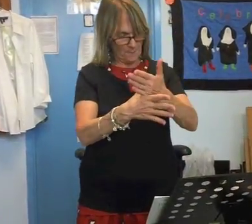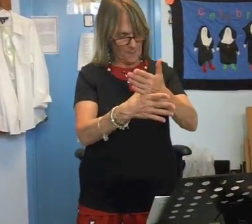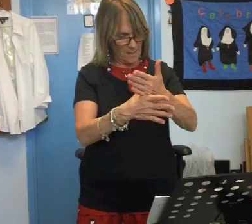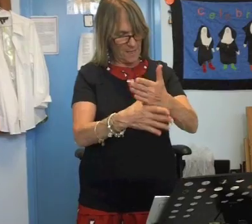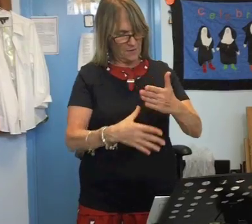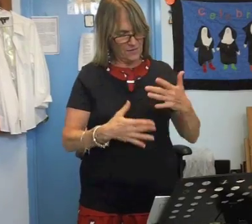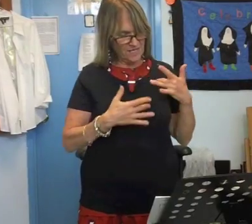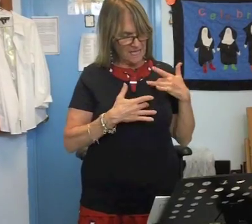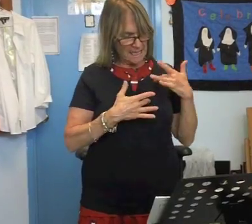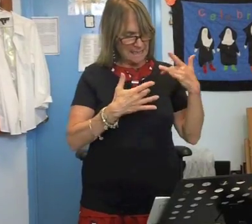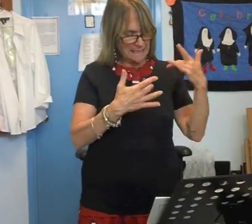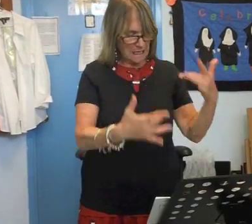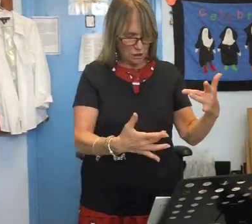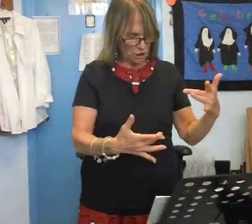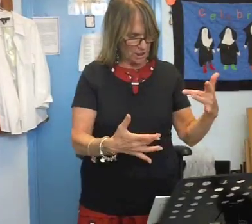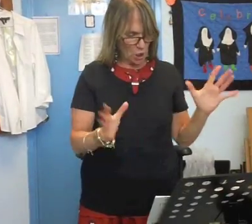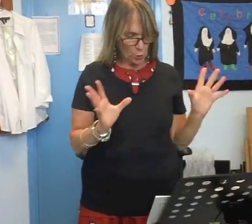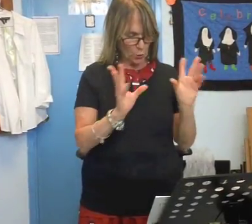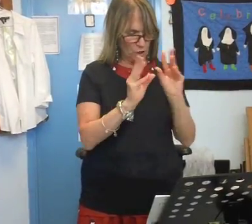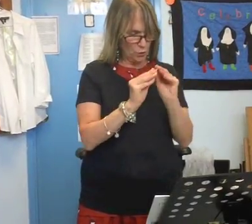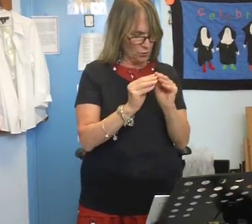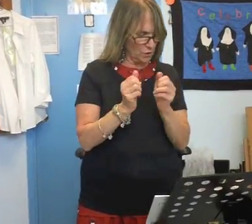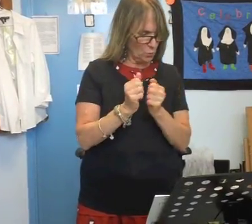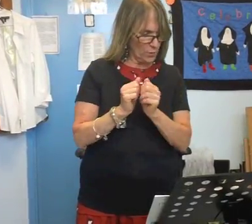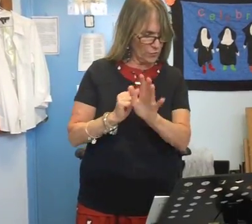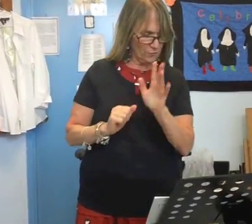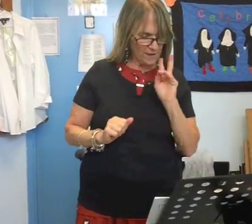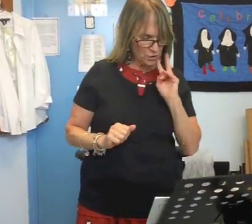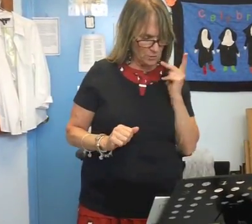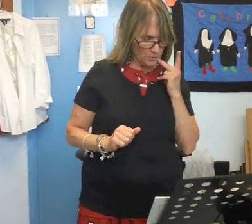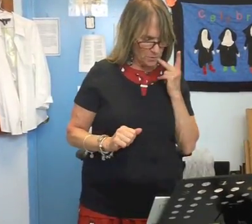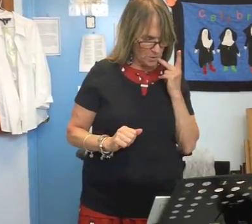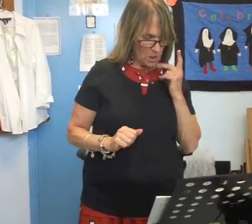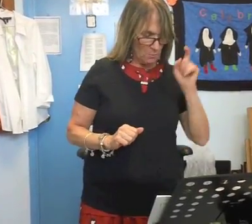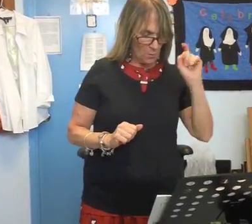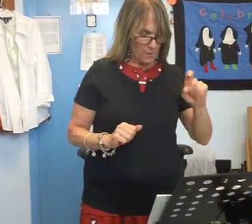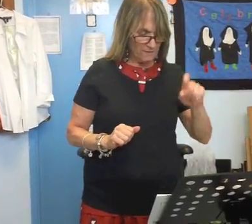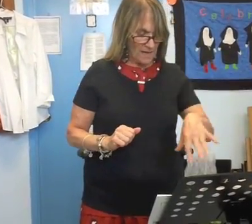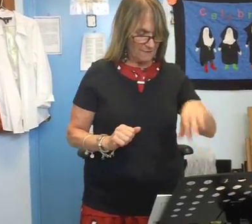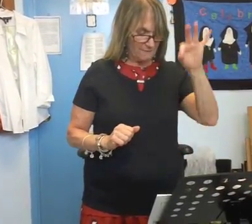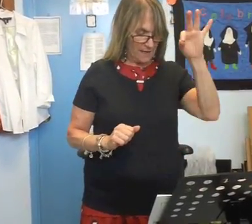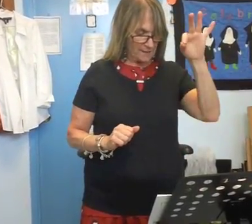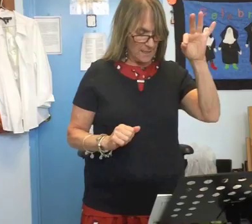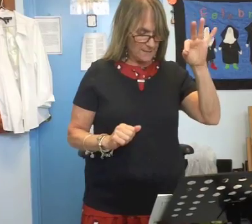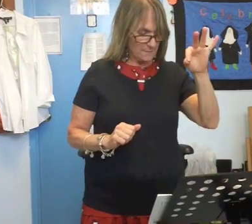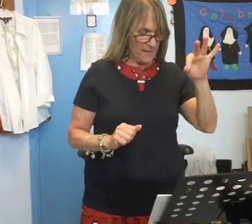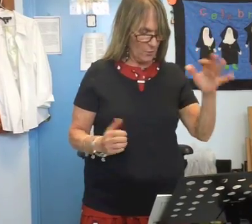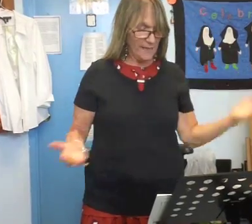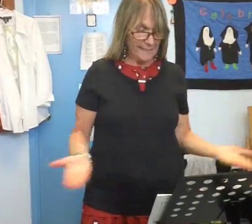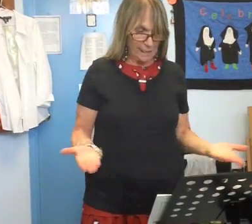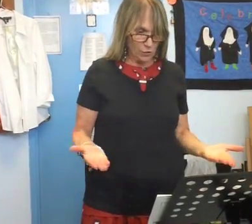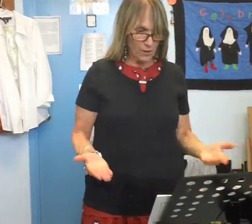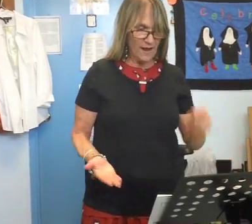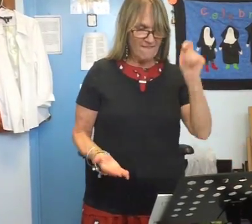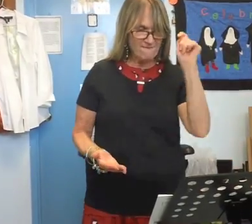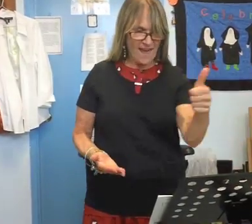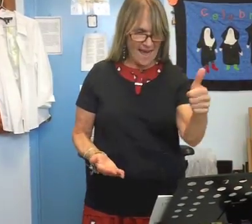this touching reunion with your vegetables but we've gotta find some help here fast